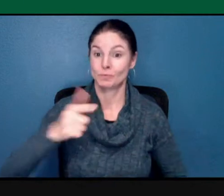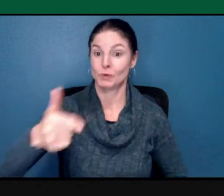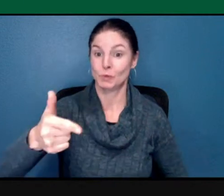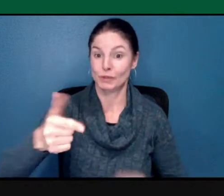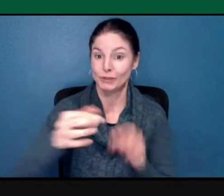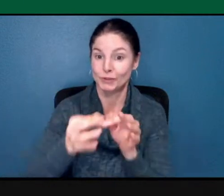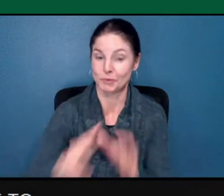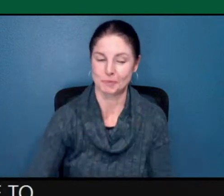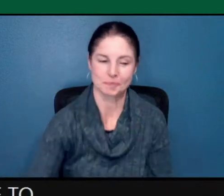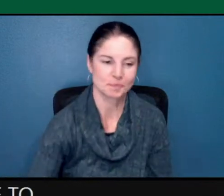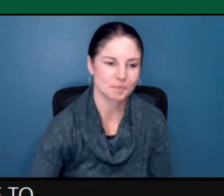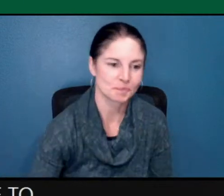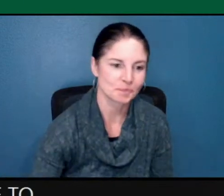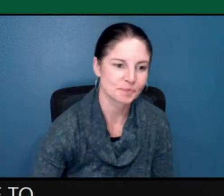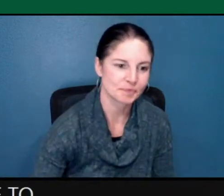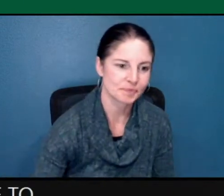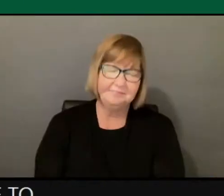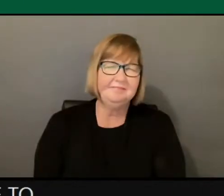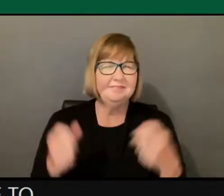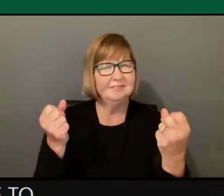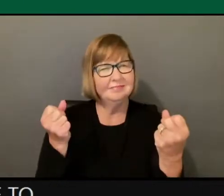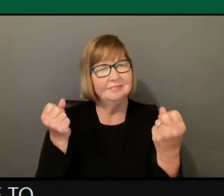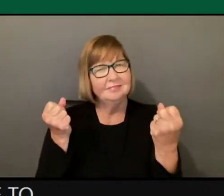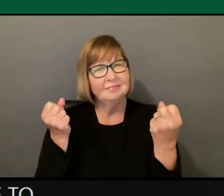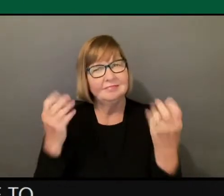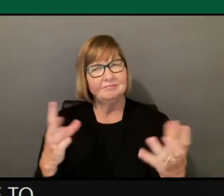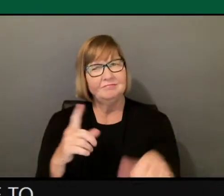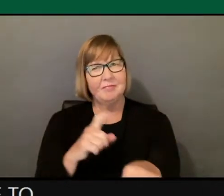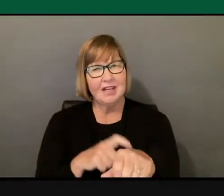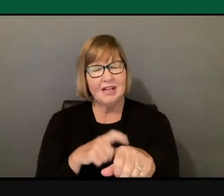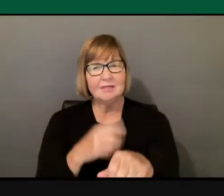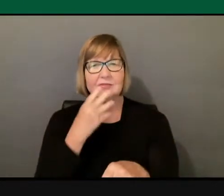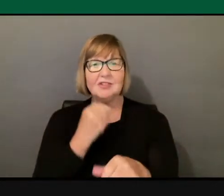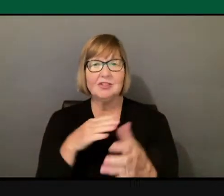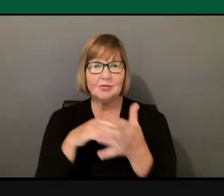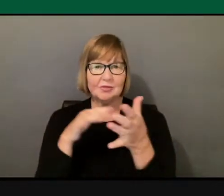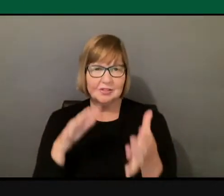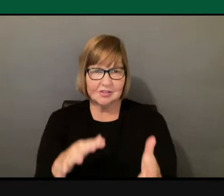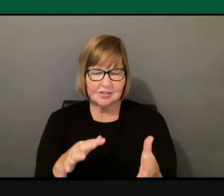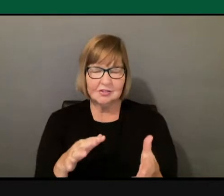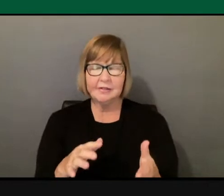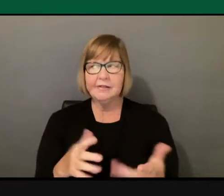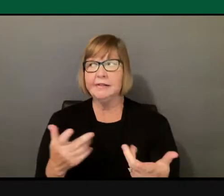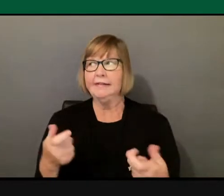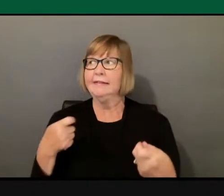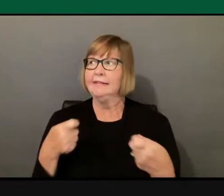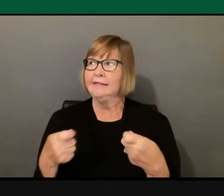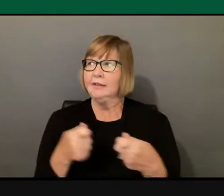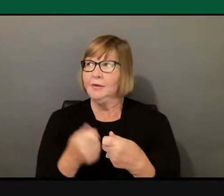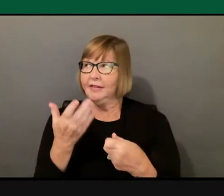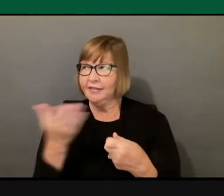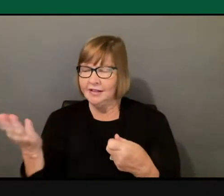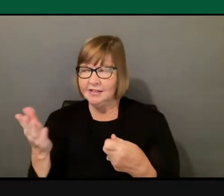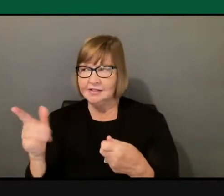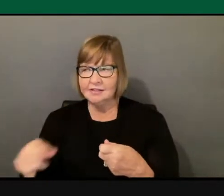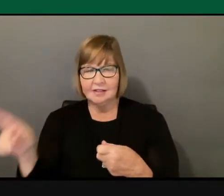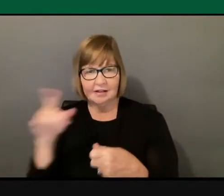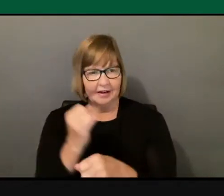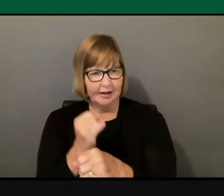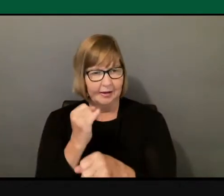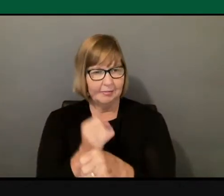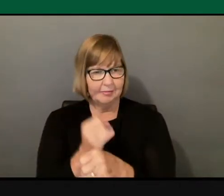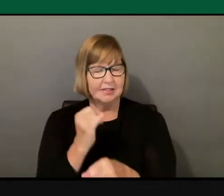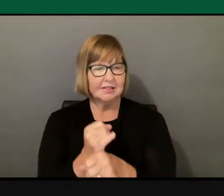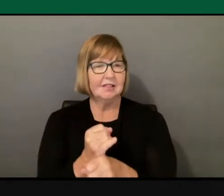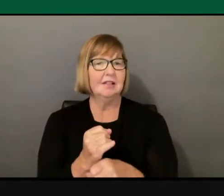when I have Jewish students who deal with stuff on campus or when our synagogue was. So Nancy,